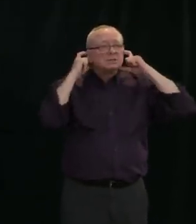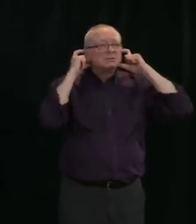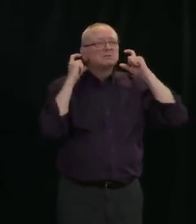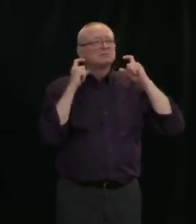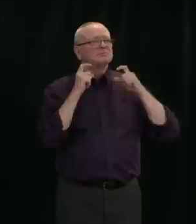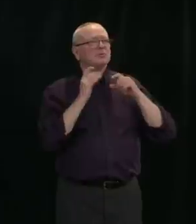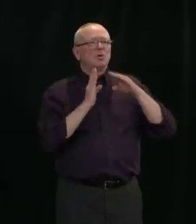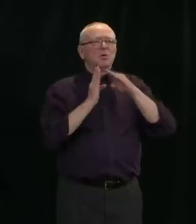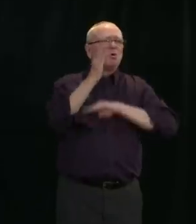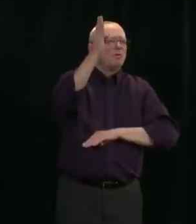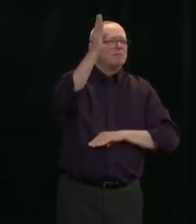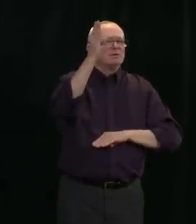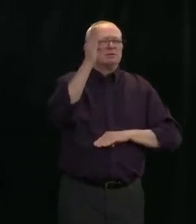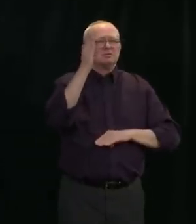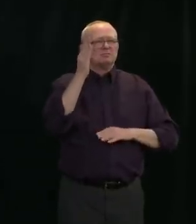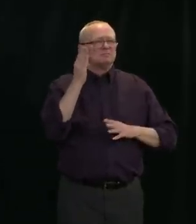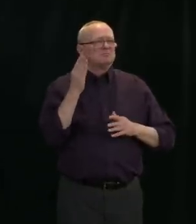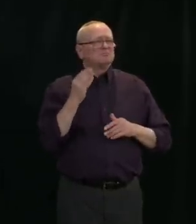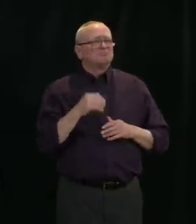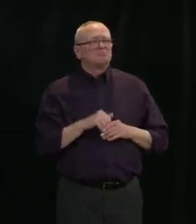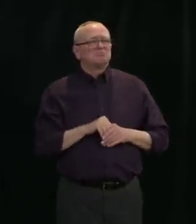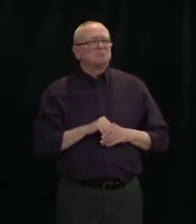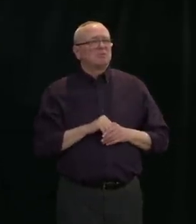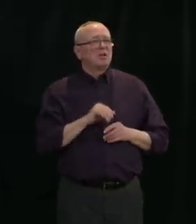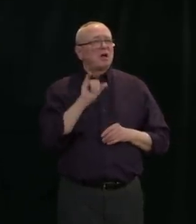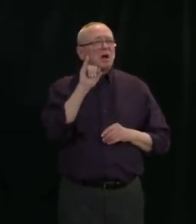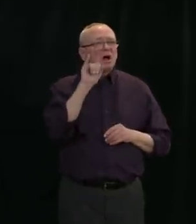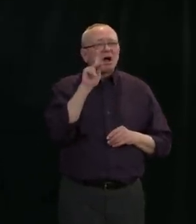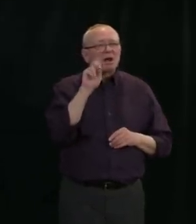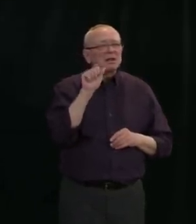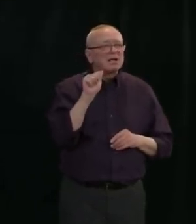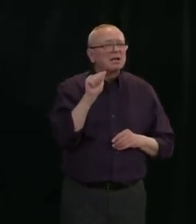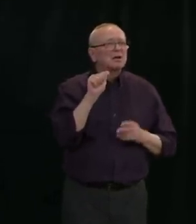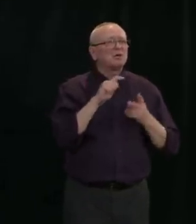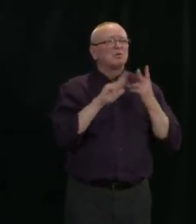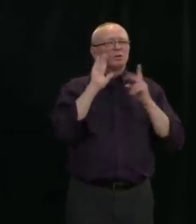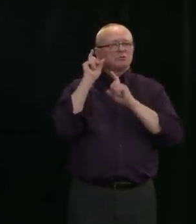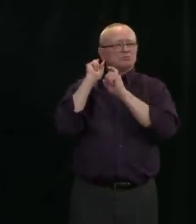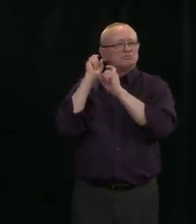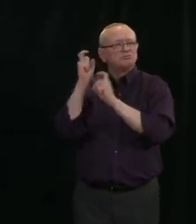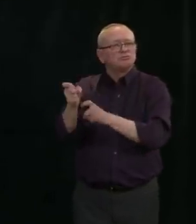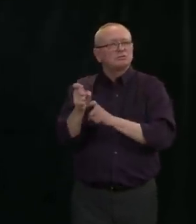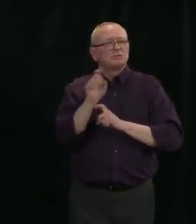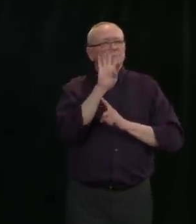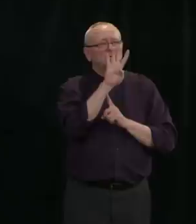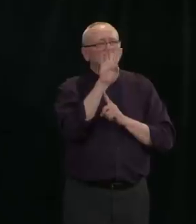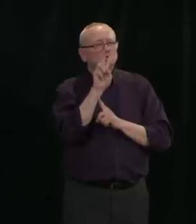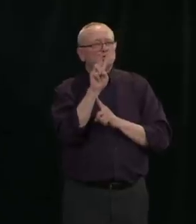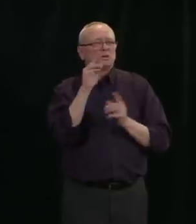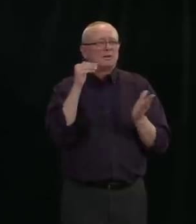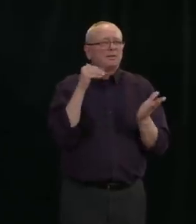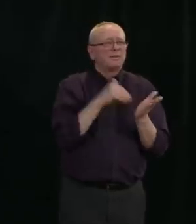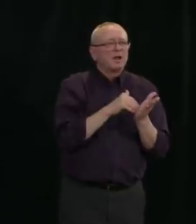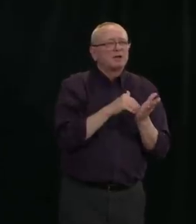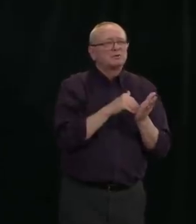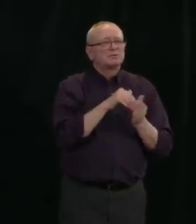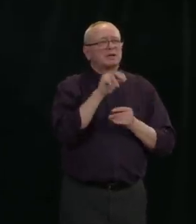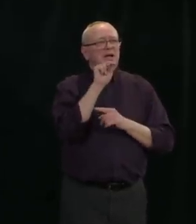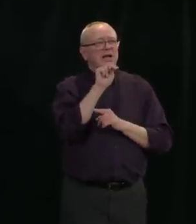is donating nearly 42,000 N95 respirator masks to frontline Alberta Health Services staff.